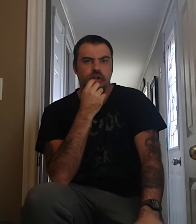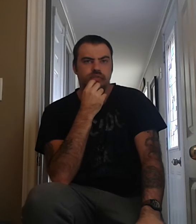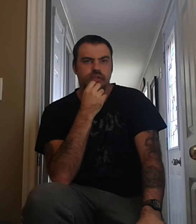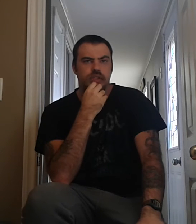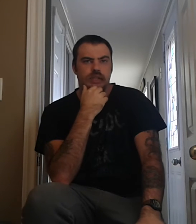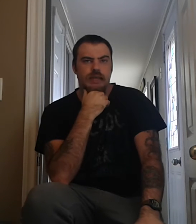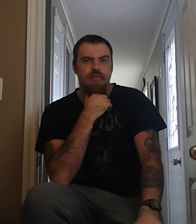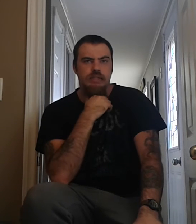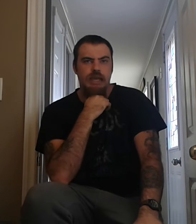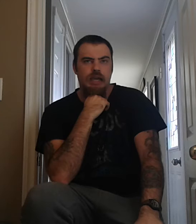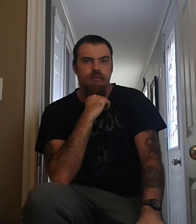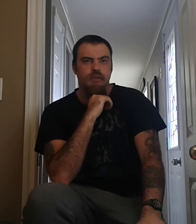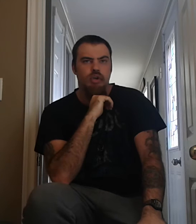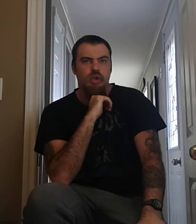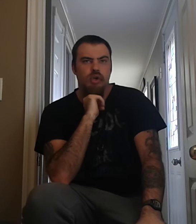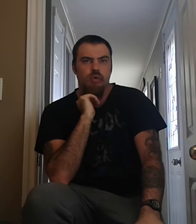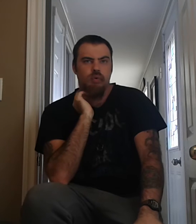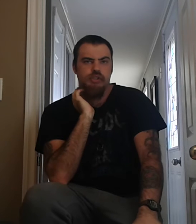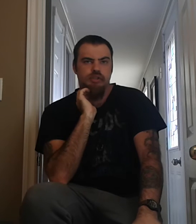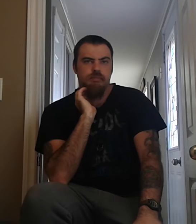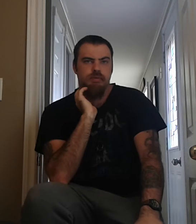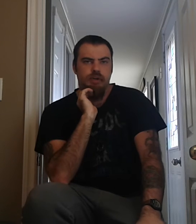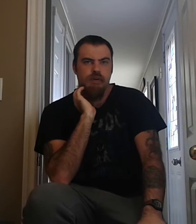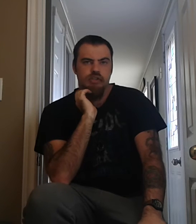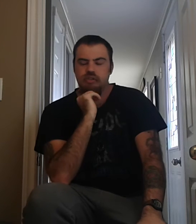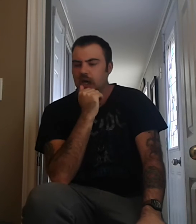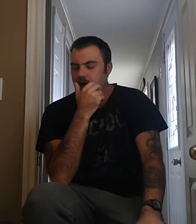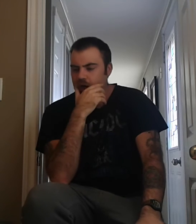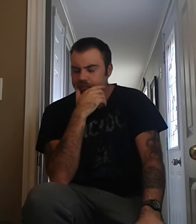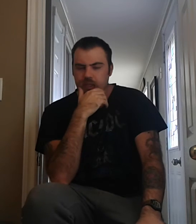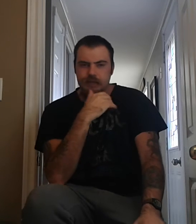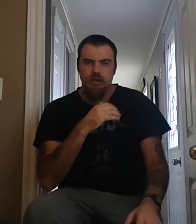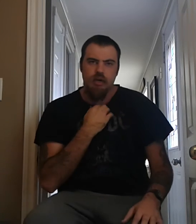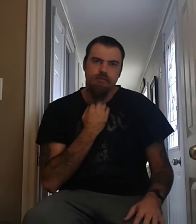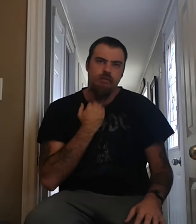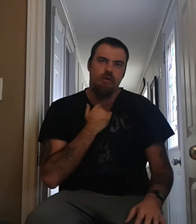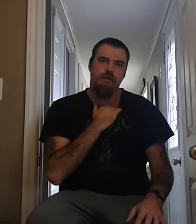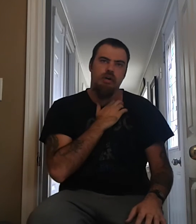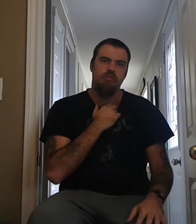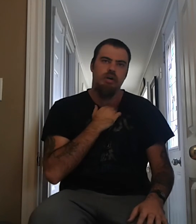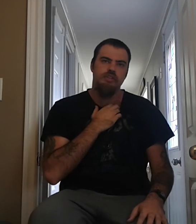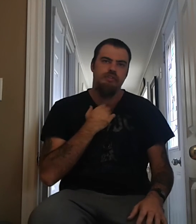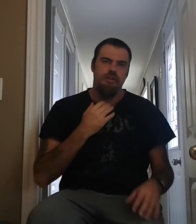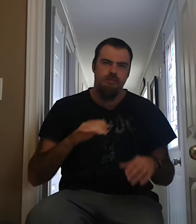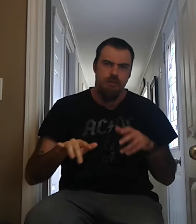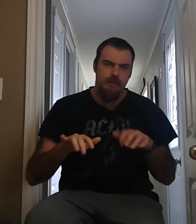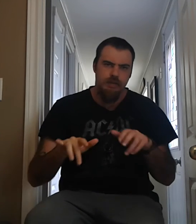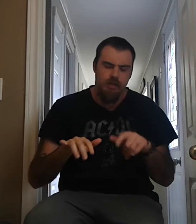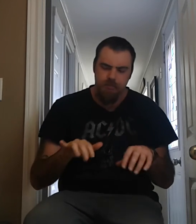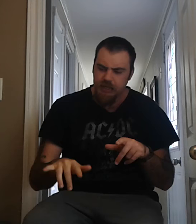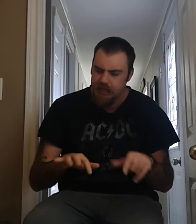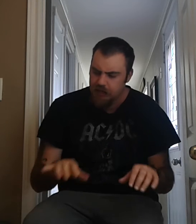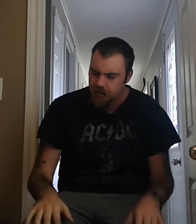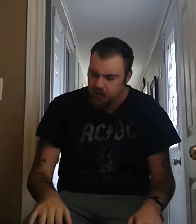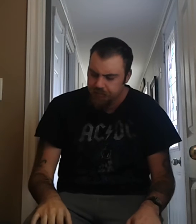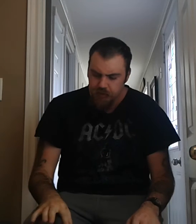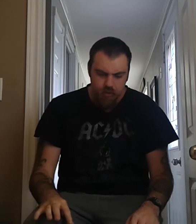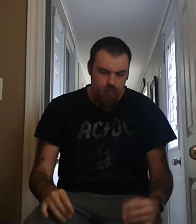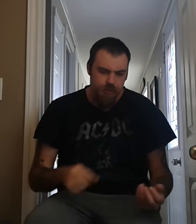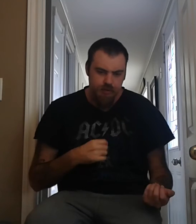Don't Let Me Down, which is pretty much, uh, played on, well, Paul Rogers, I think, plays that on piano with